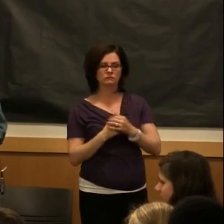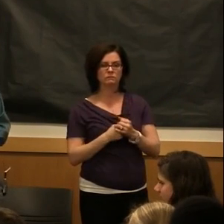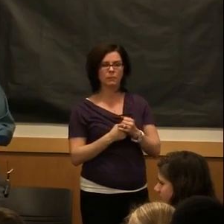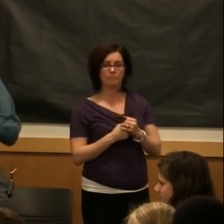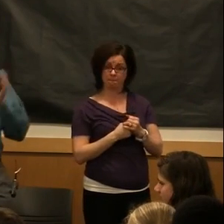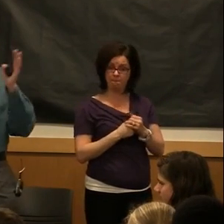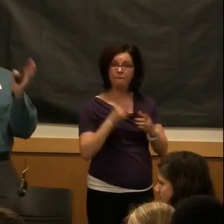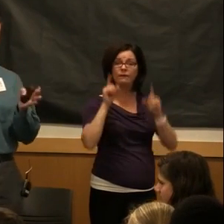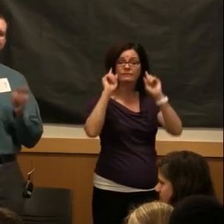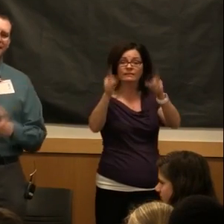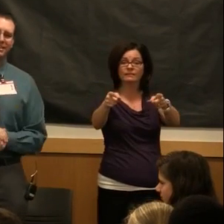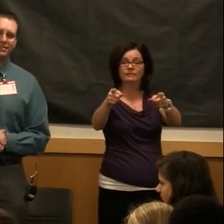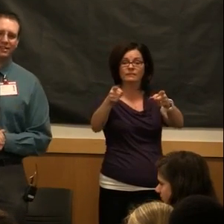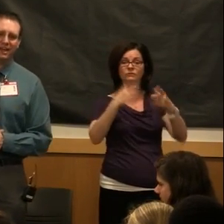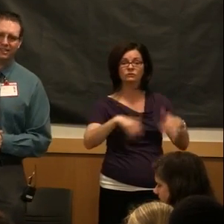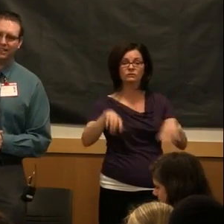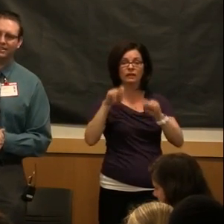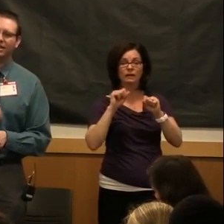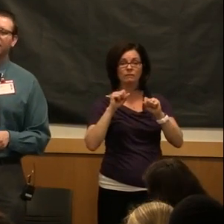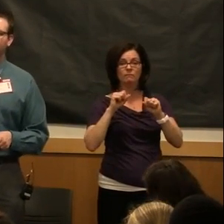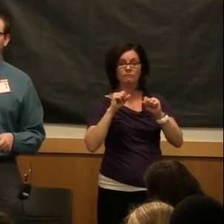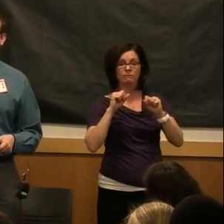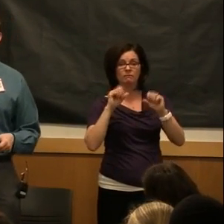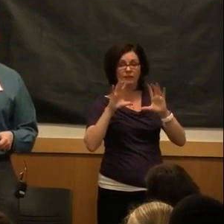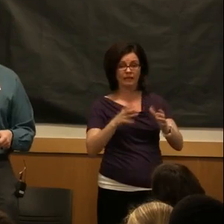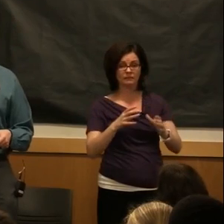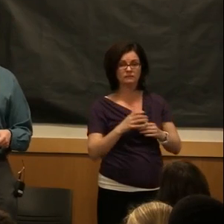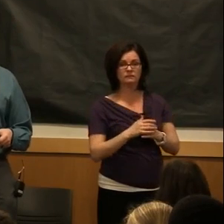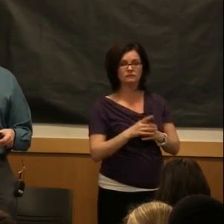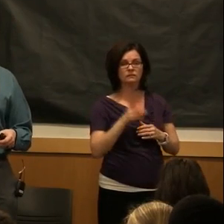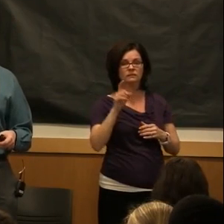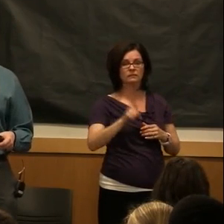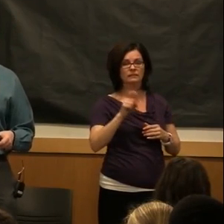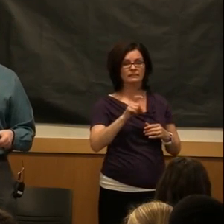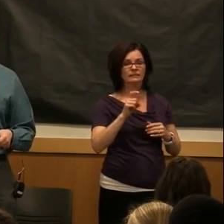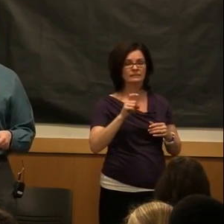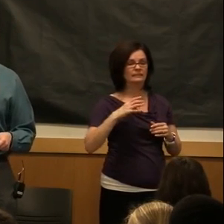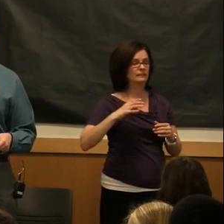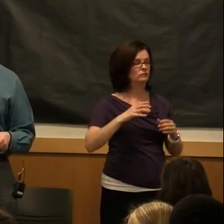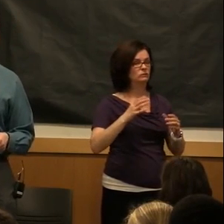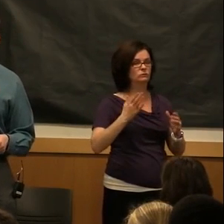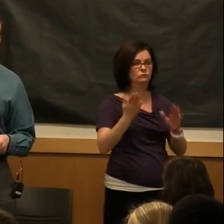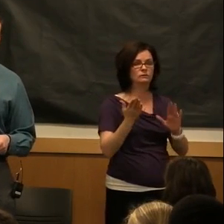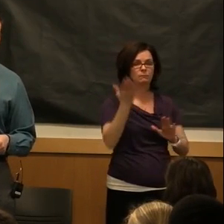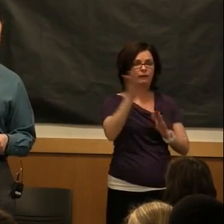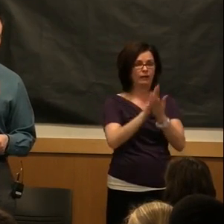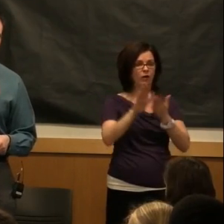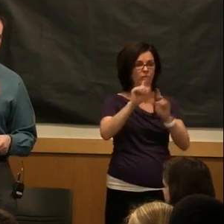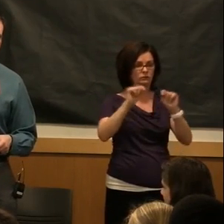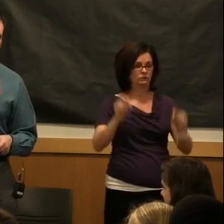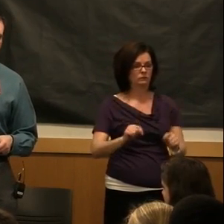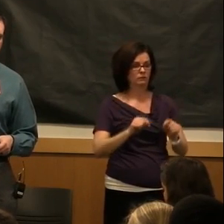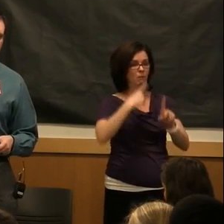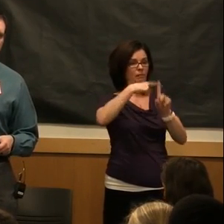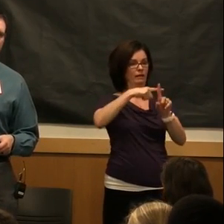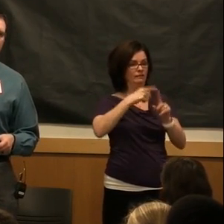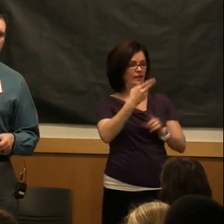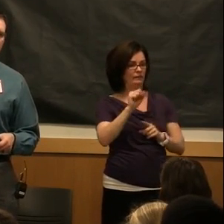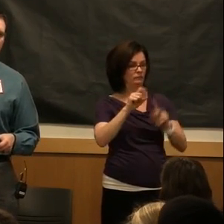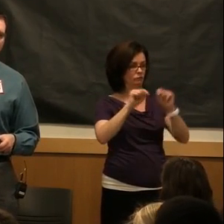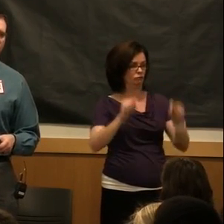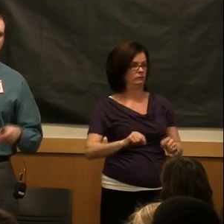So you guys that are taking those classes, you'll have to submit a college transcript along with your high school transcript